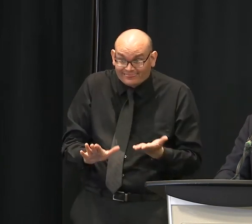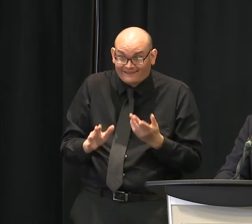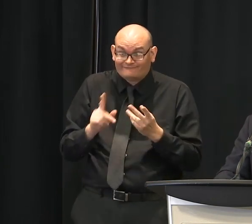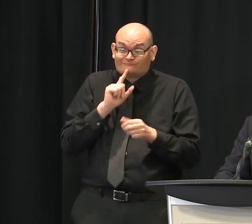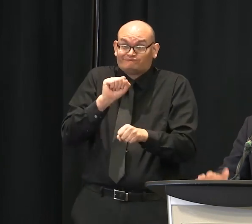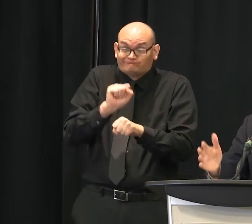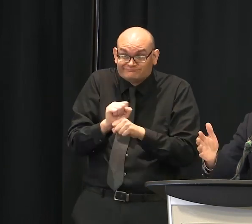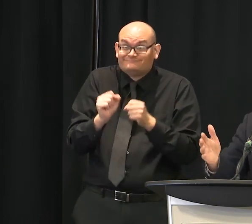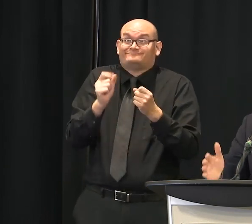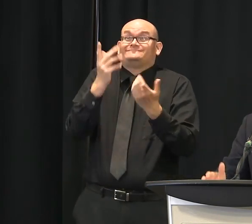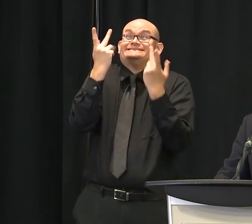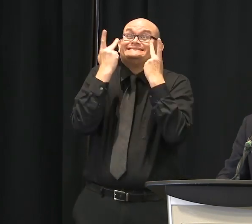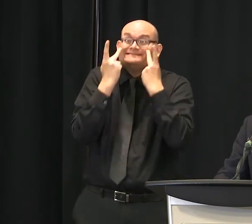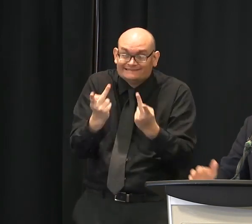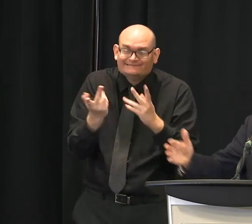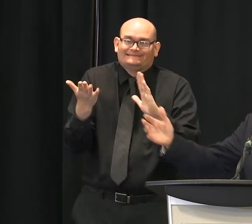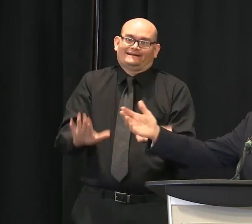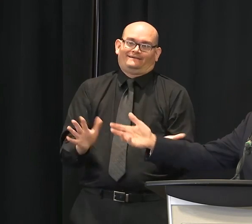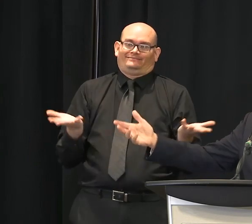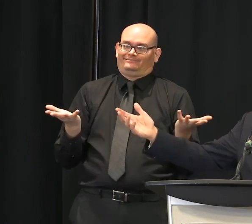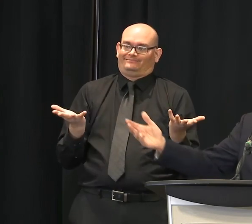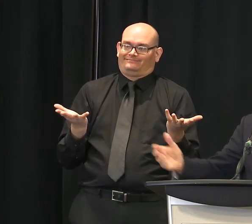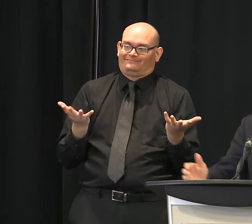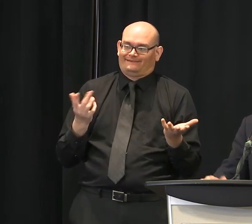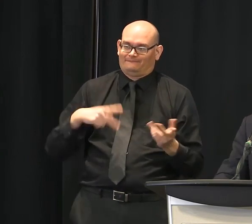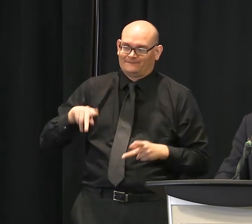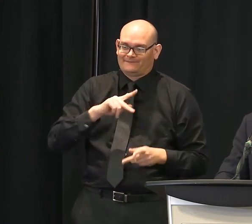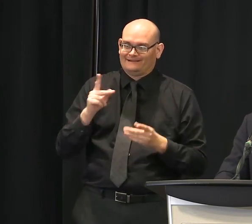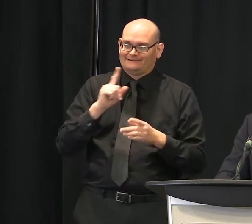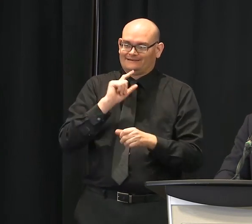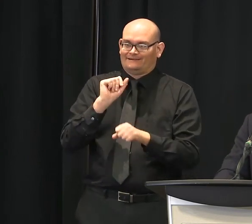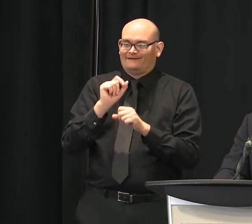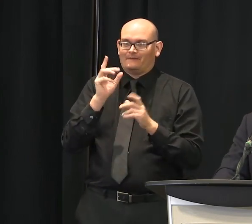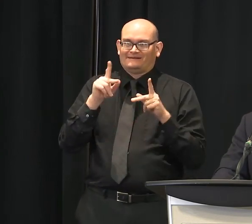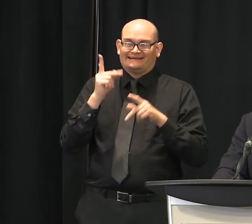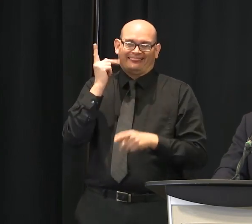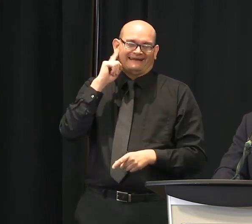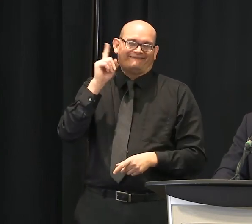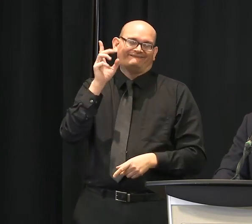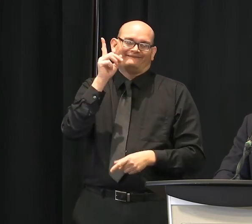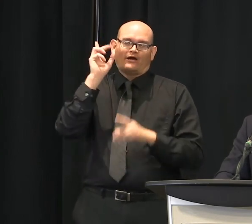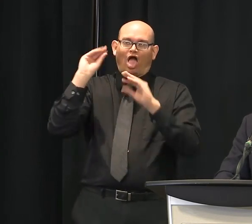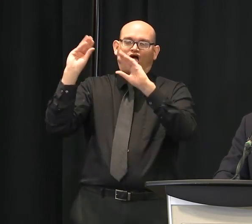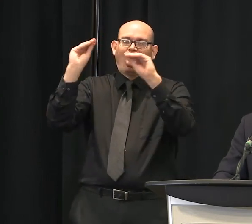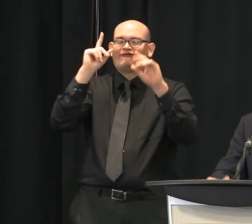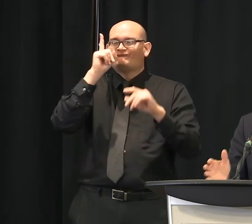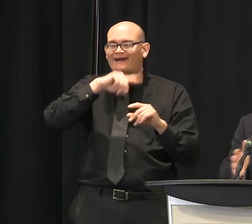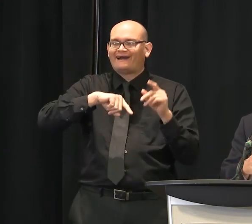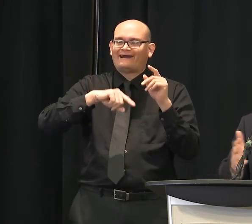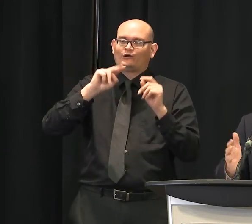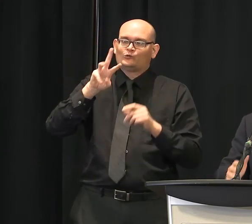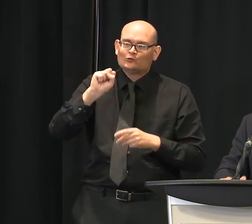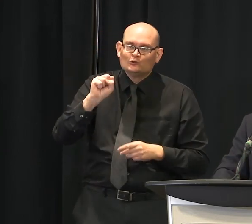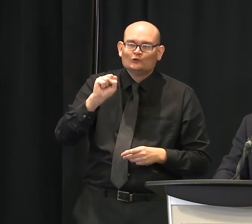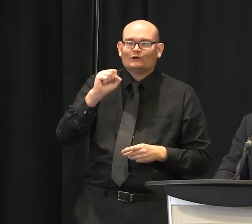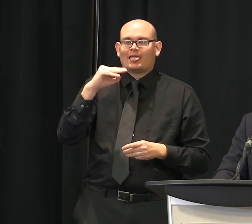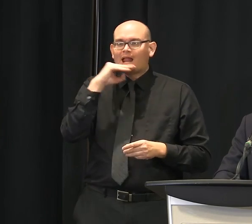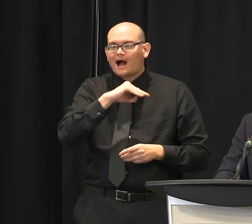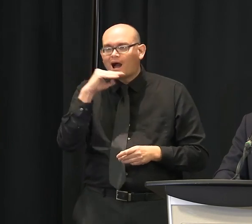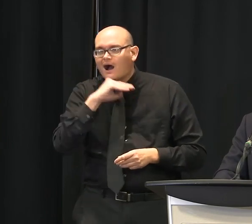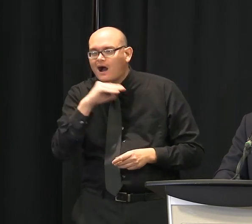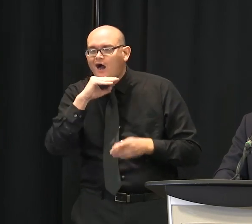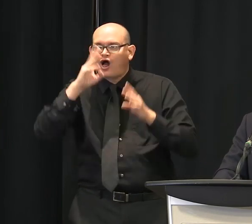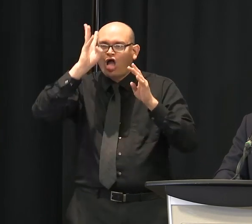oh, my goodness, you can't go inside a restaurant yet. You can't go anywhere you want to go in a retail store. That would have seemed extreme. Now everything's relative.